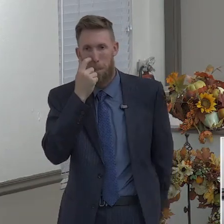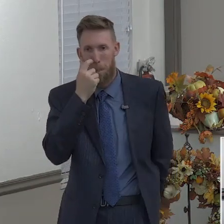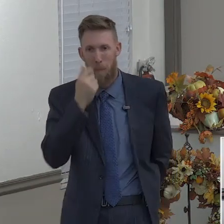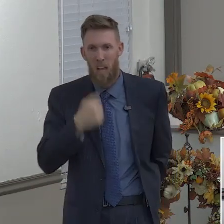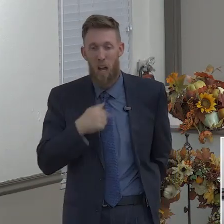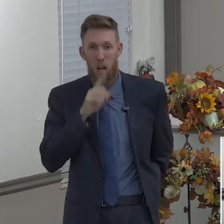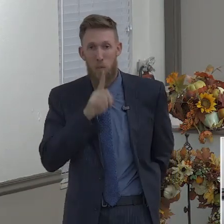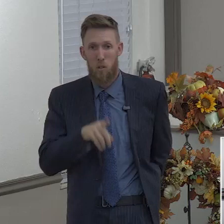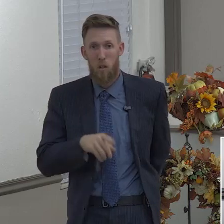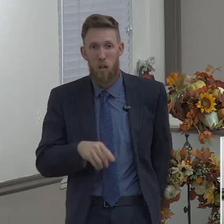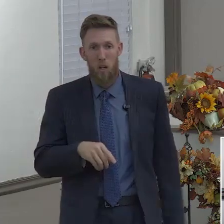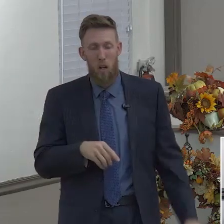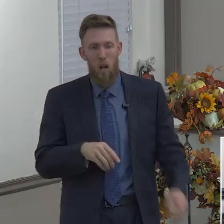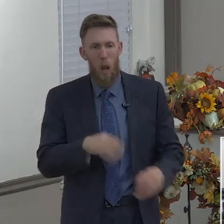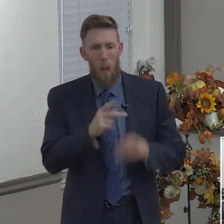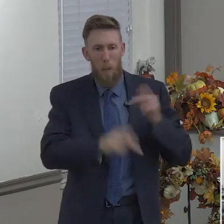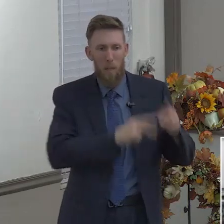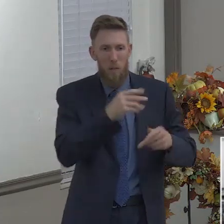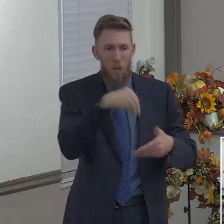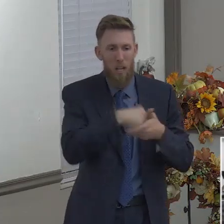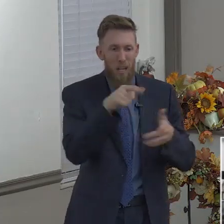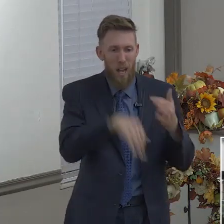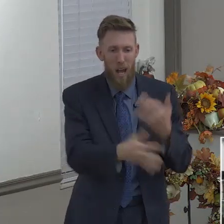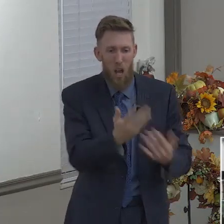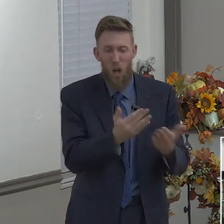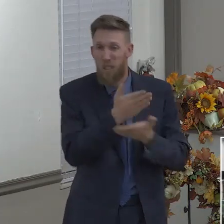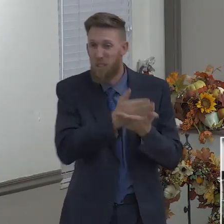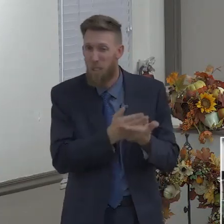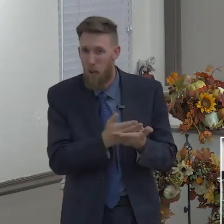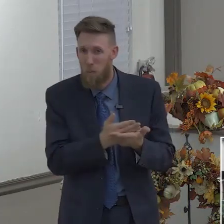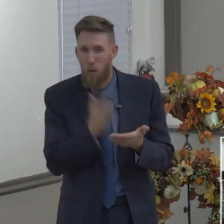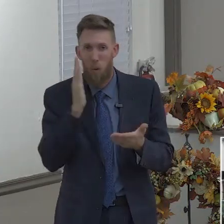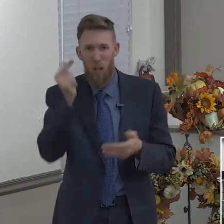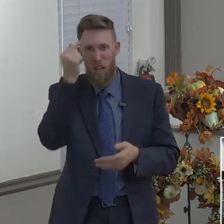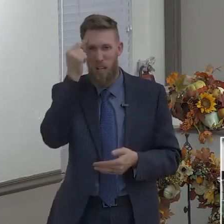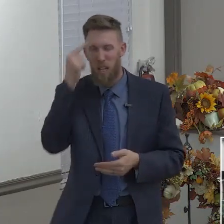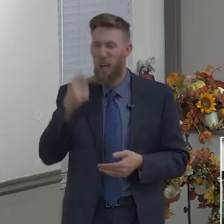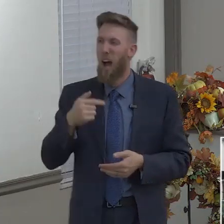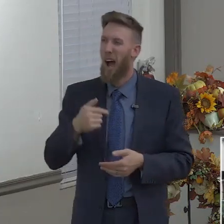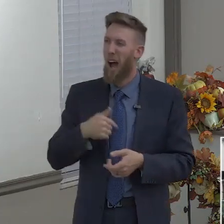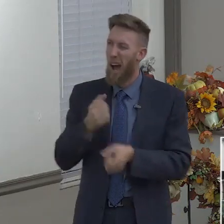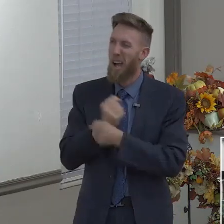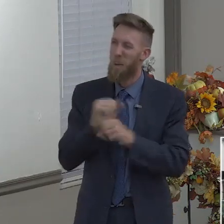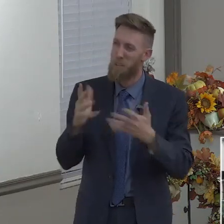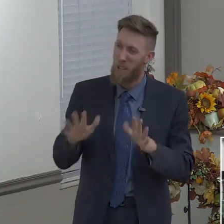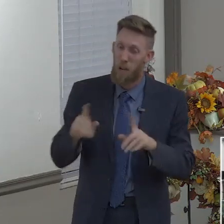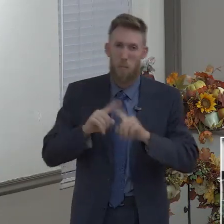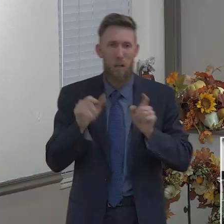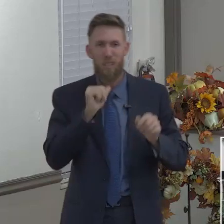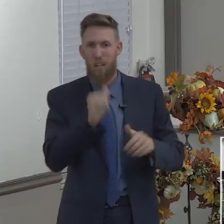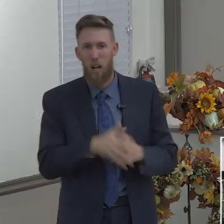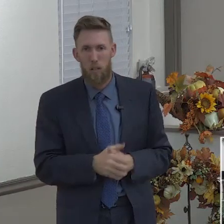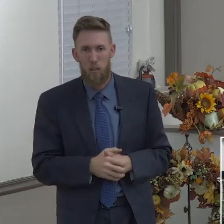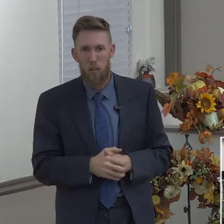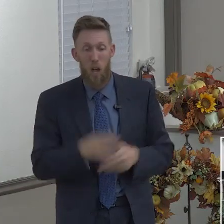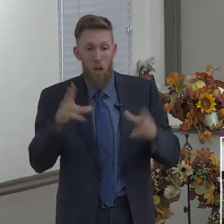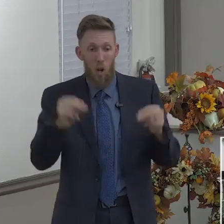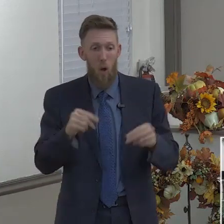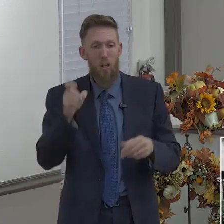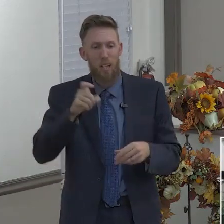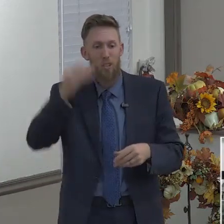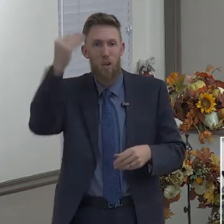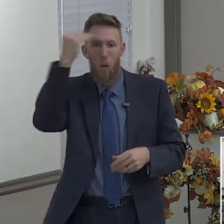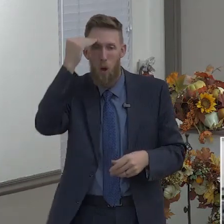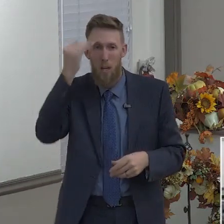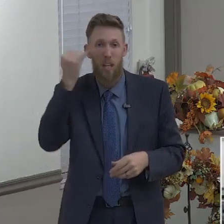sure. Well, you know, I kind of remember getting saved. Boy, know you're saved. If you can't remember the experience of salvation, that's a